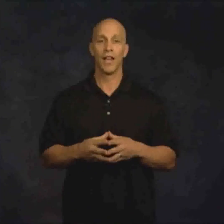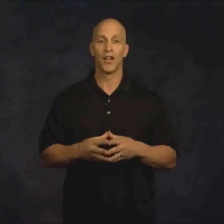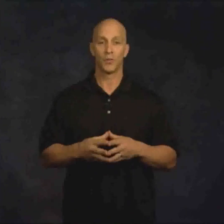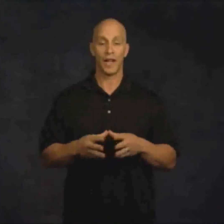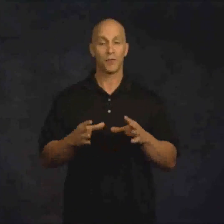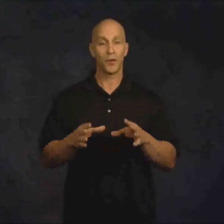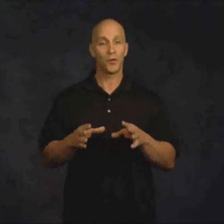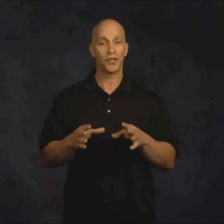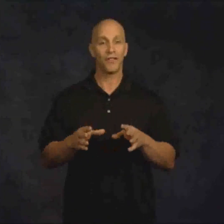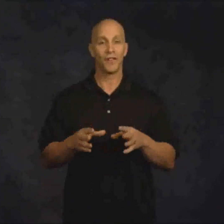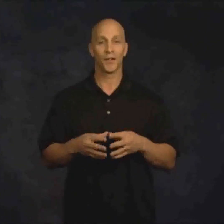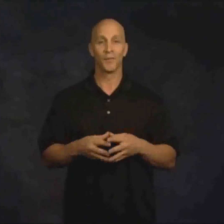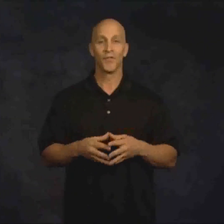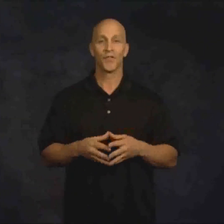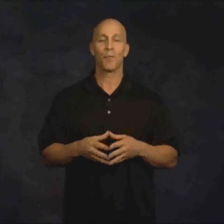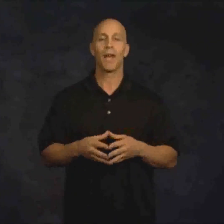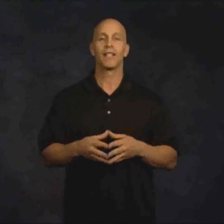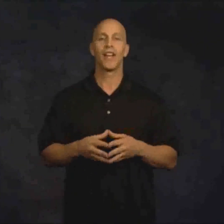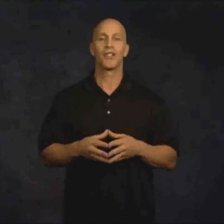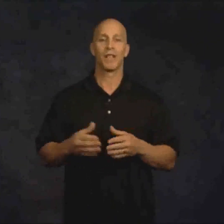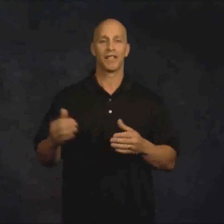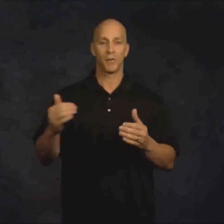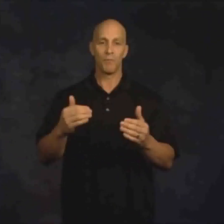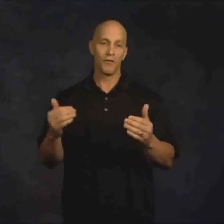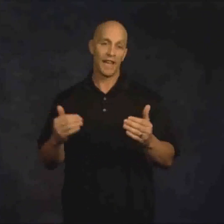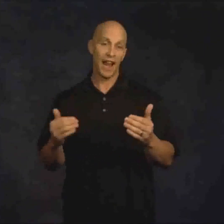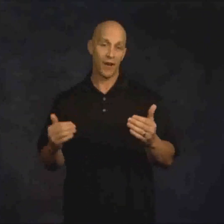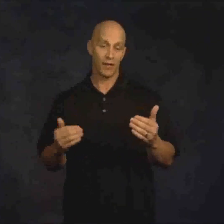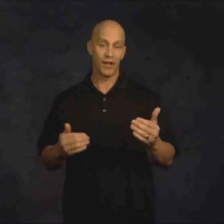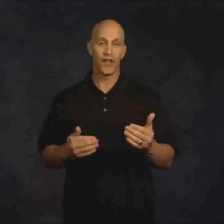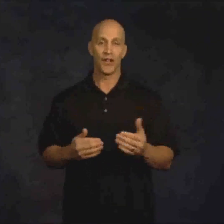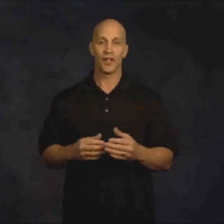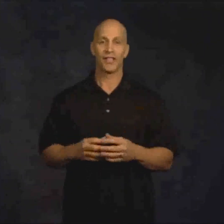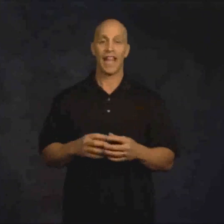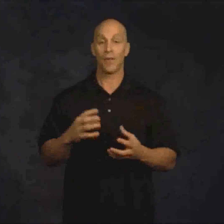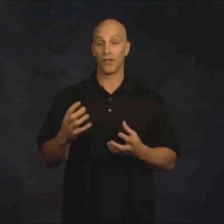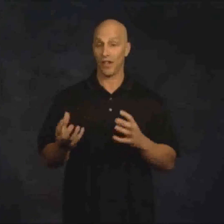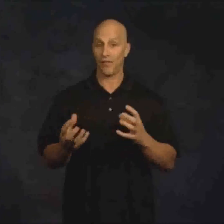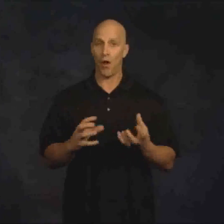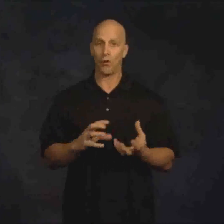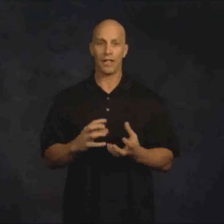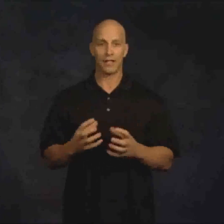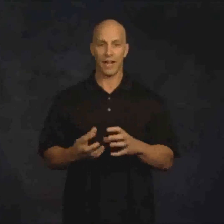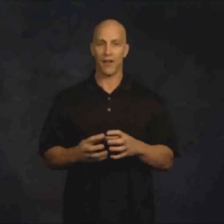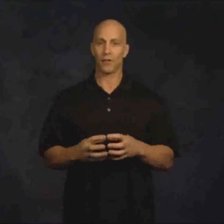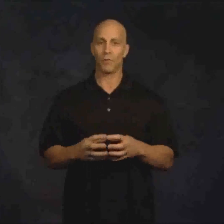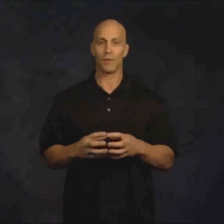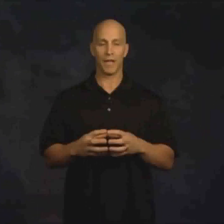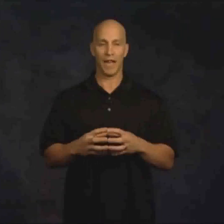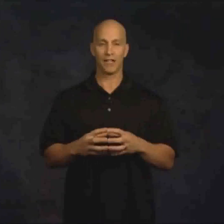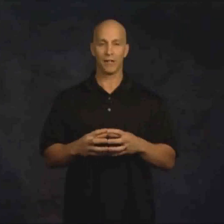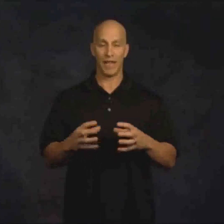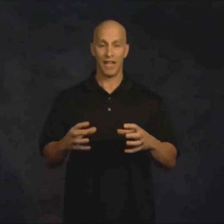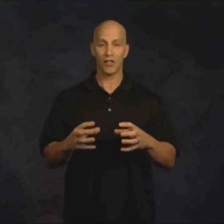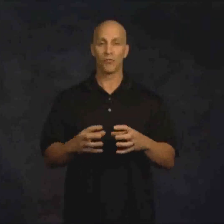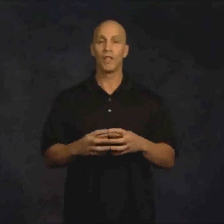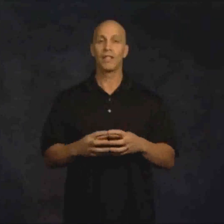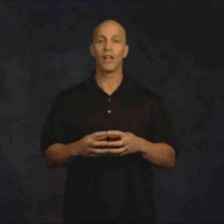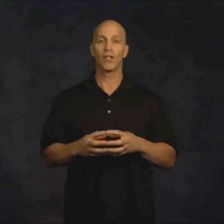So we've got some cool stuff here. pay attention because as we move down, you're going to see how this stuff all links together, begins to really tell a